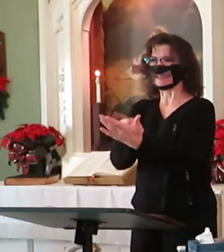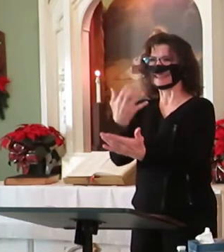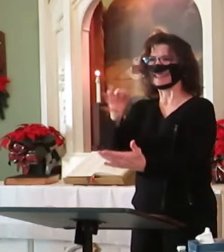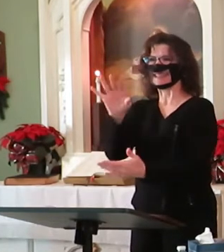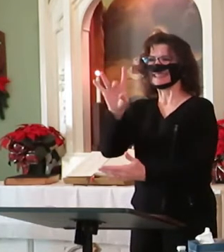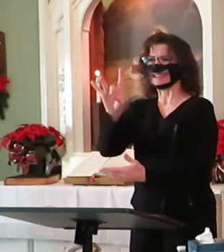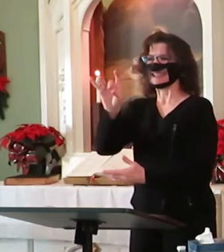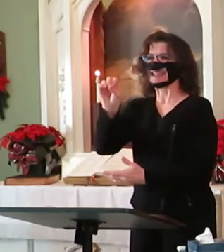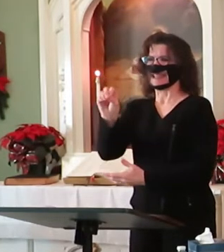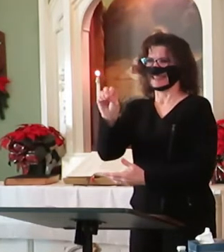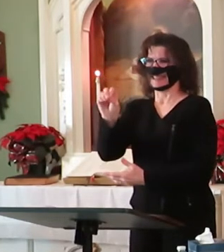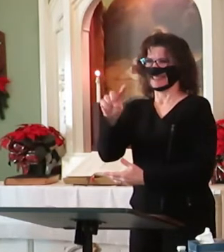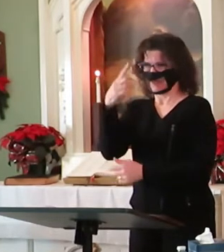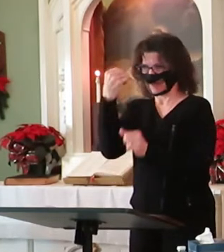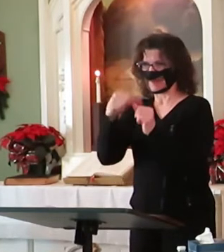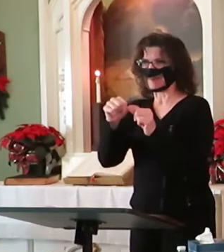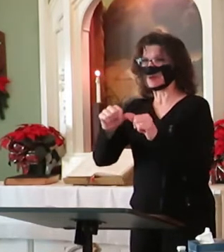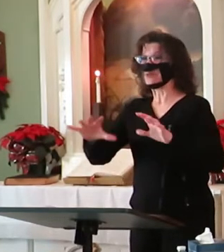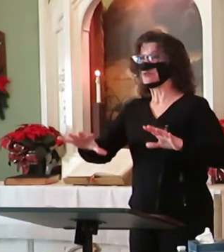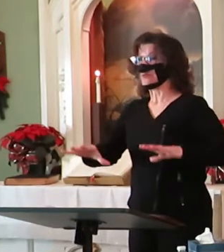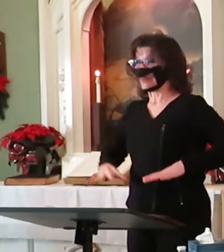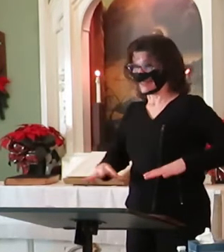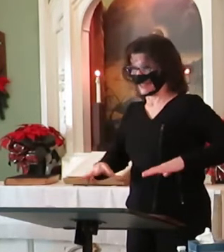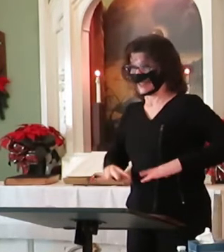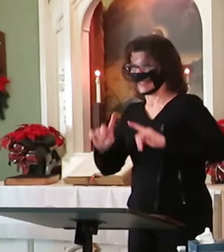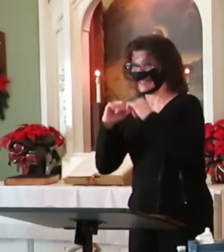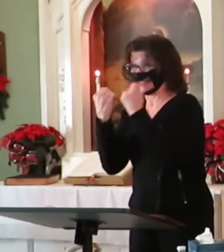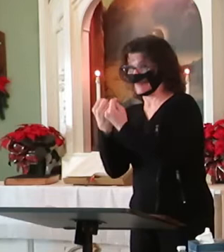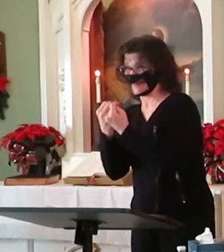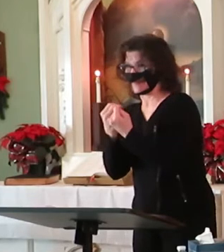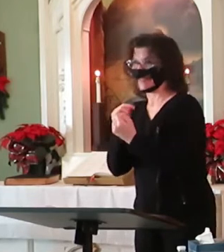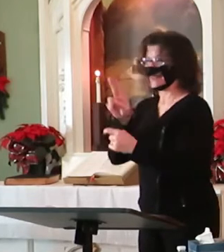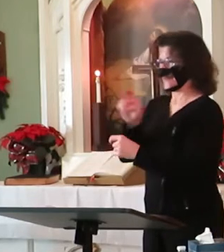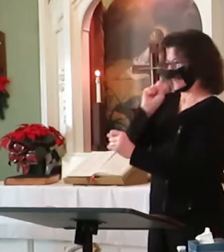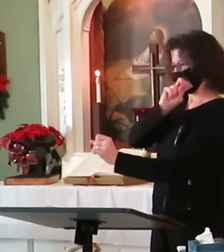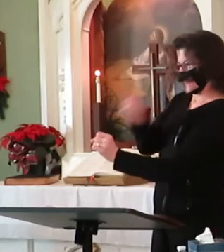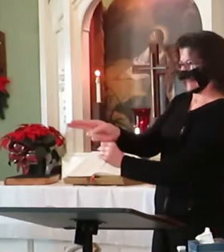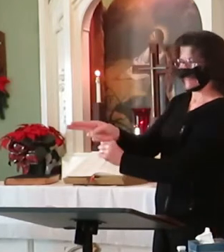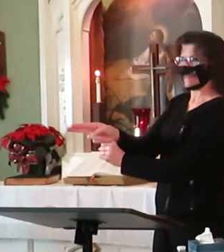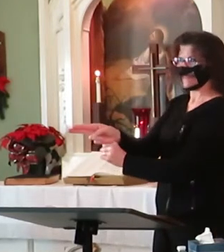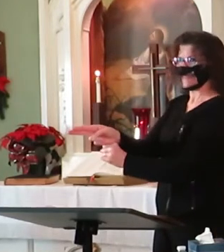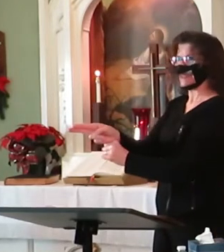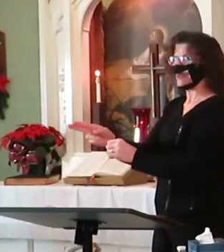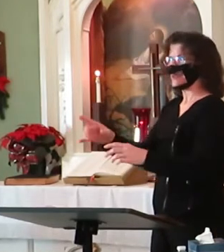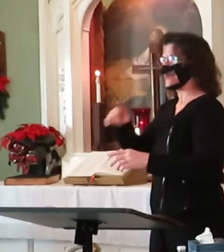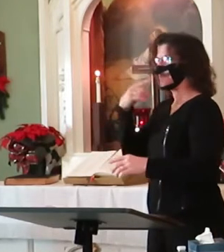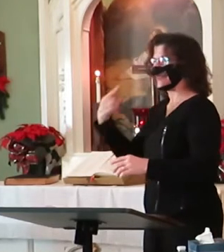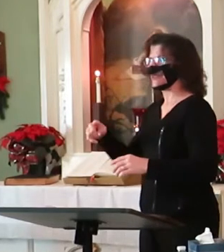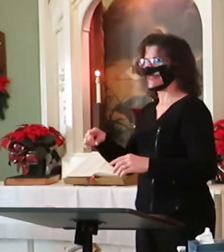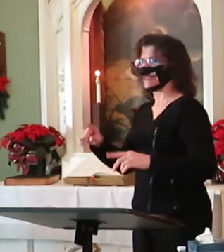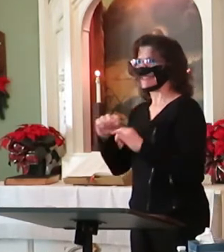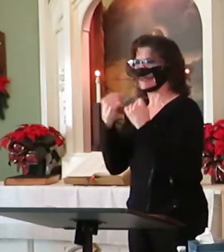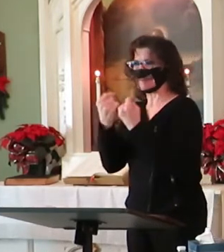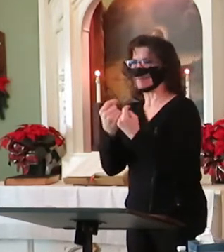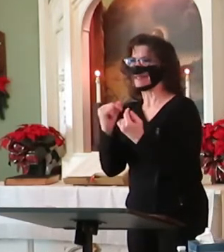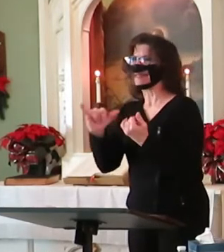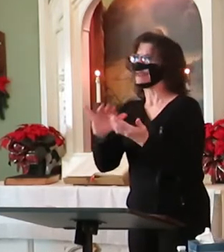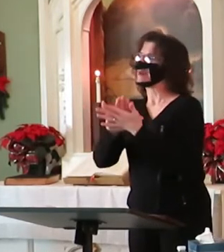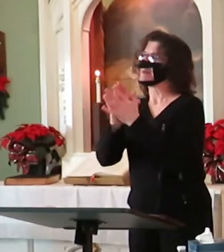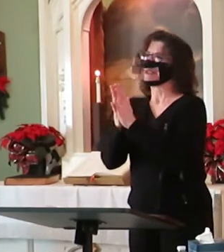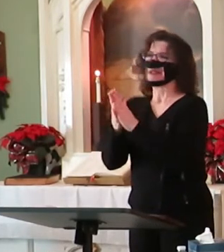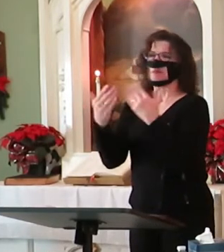Winter Olympics by the United States team is replayed. It became a rallying event for our nation.